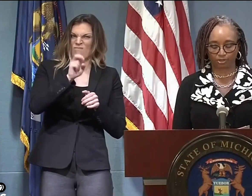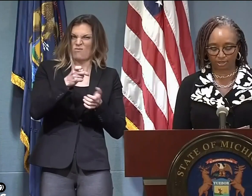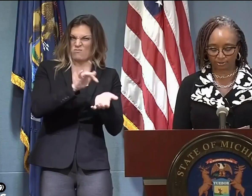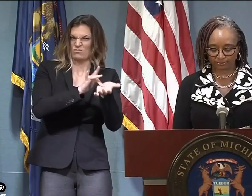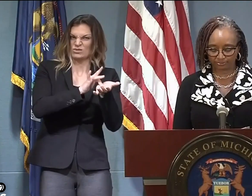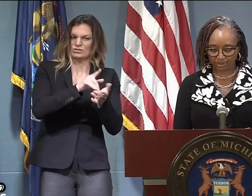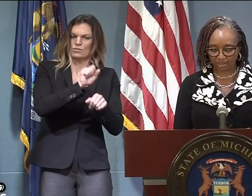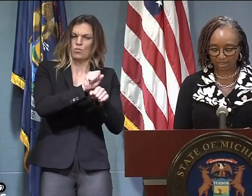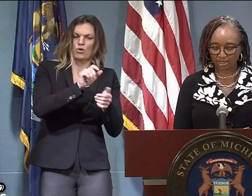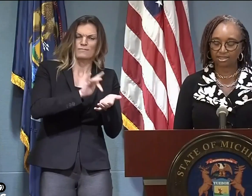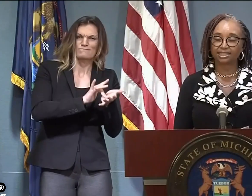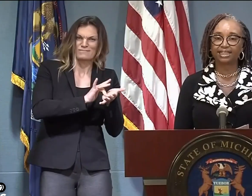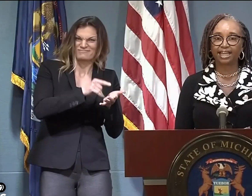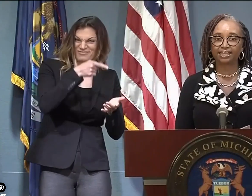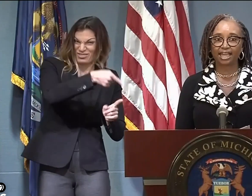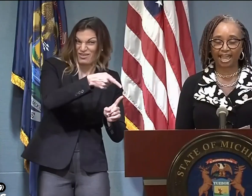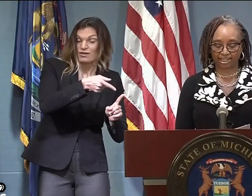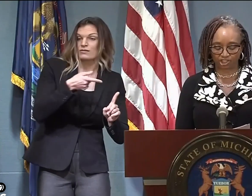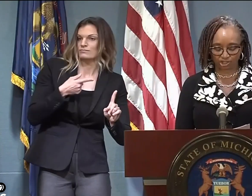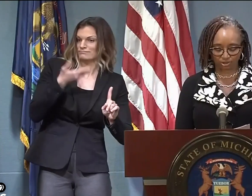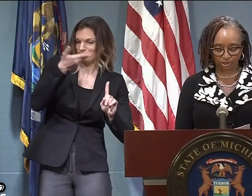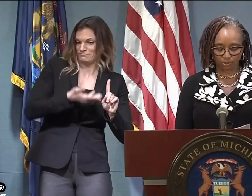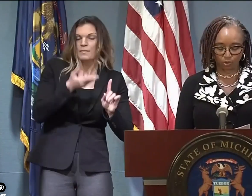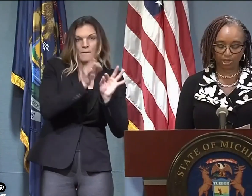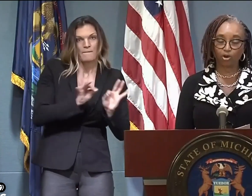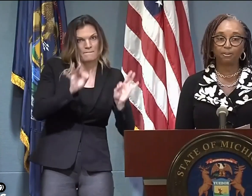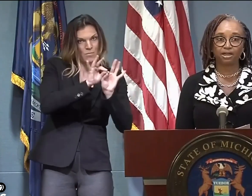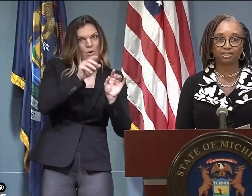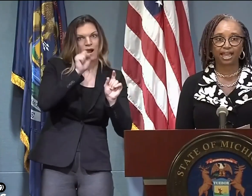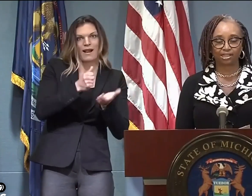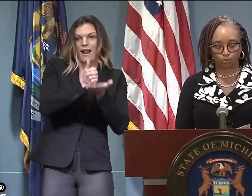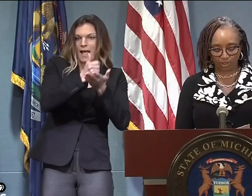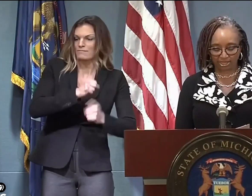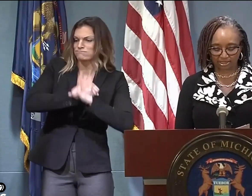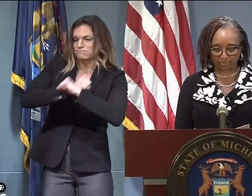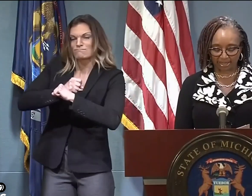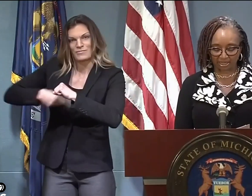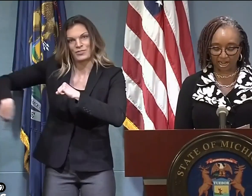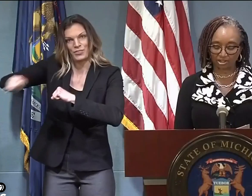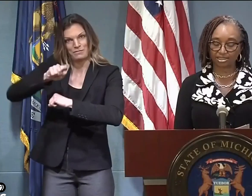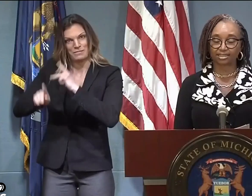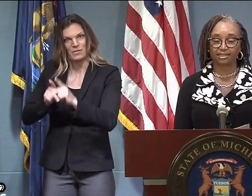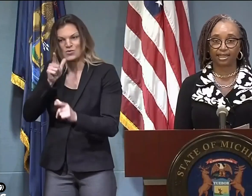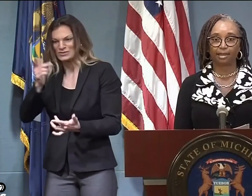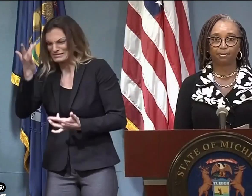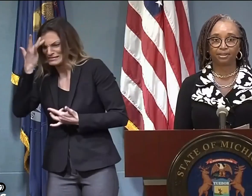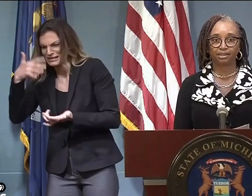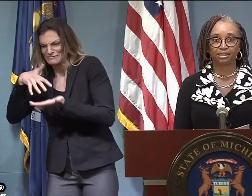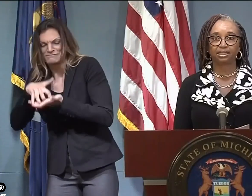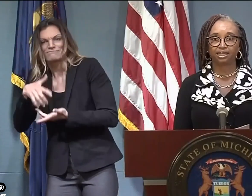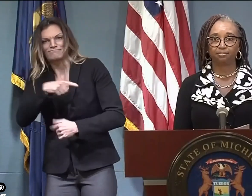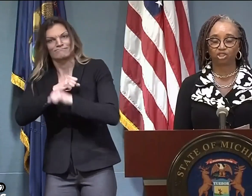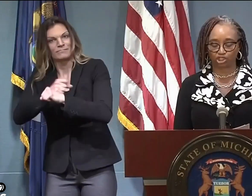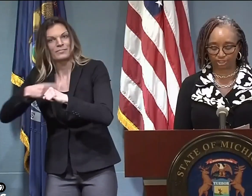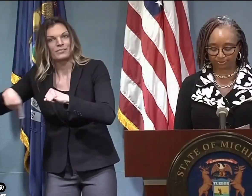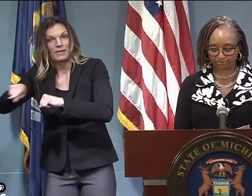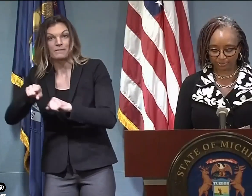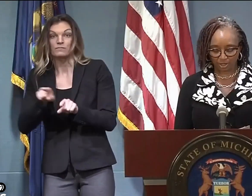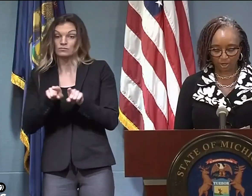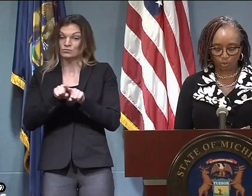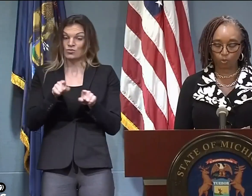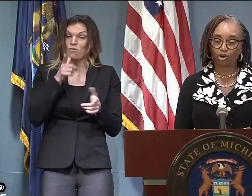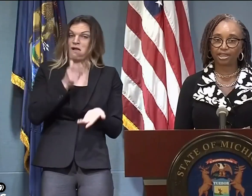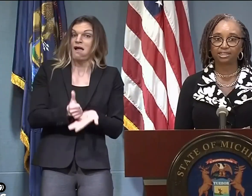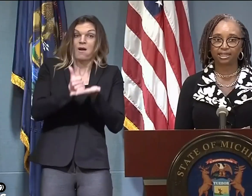communities in providing access to health care. Today's action will help us as we expand our